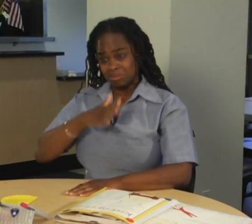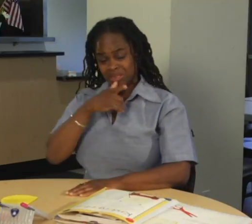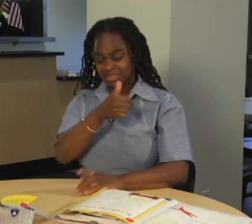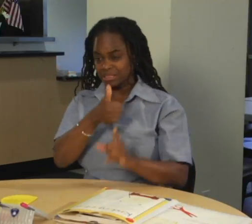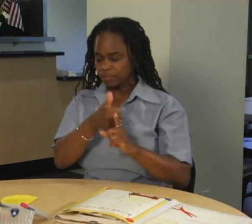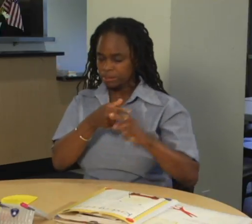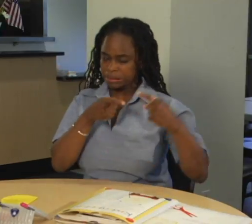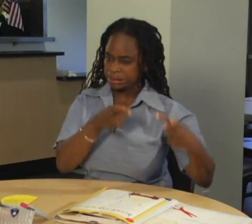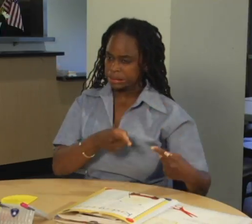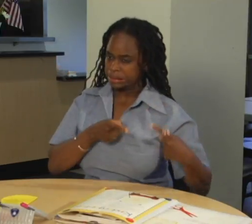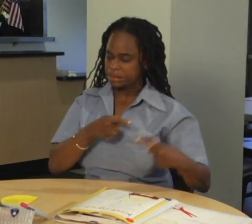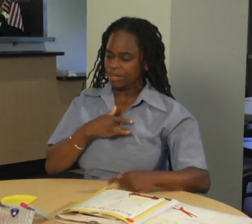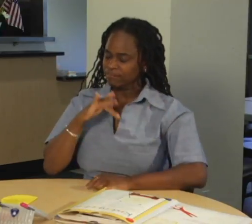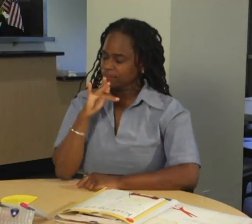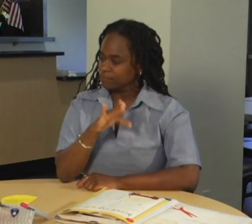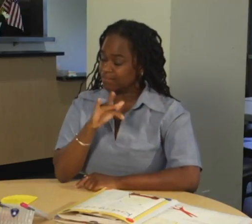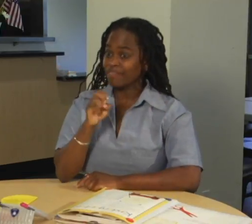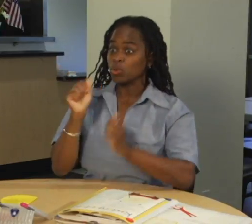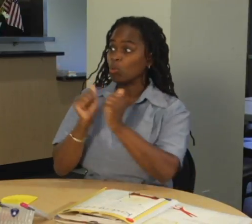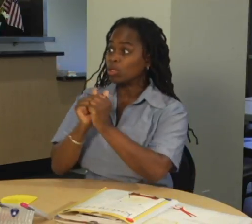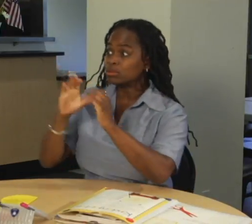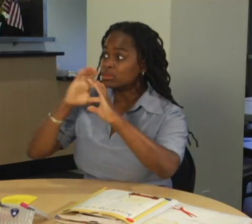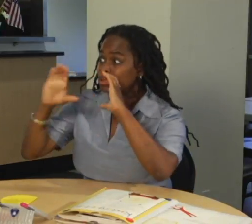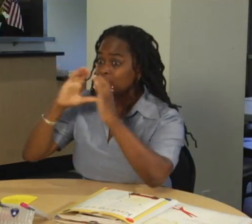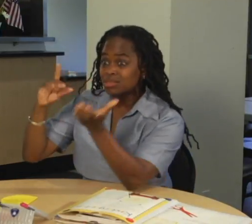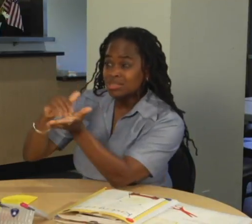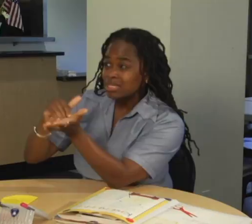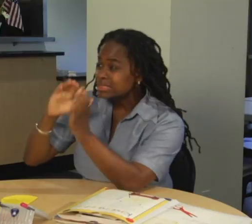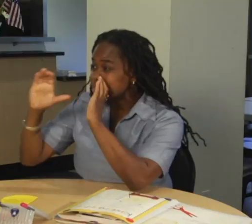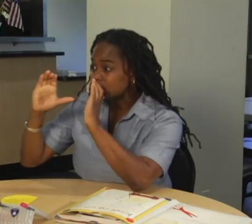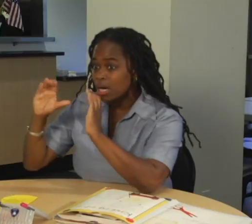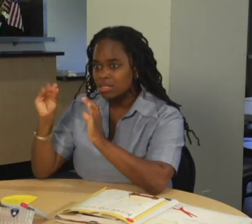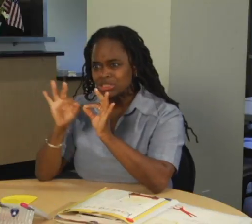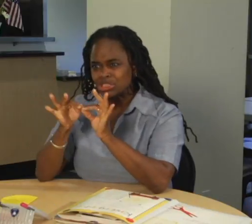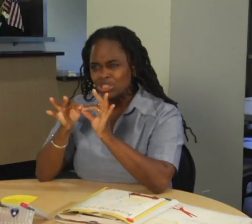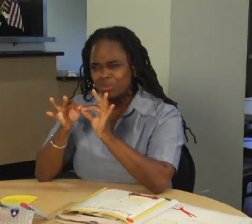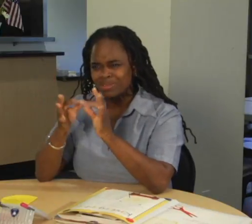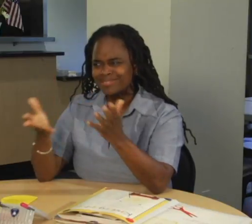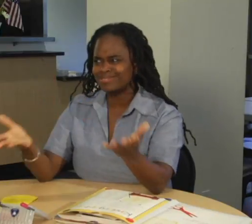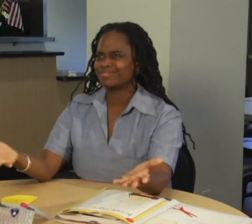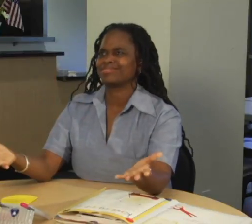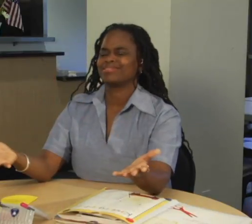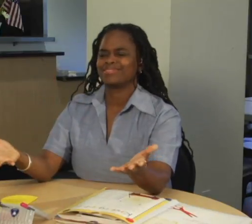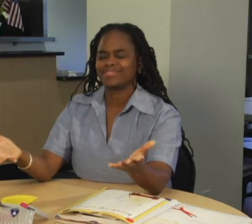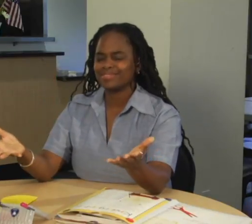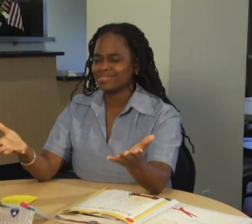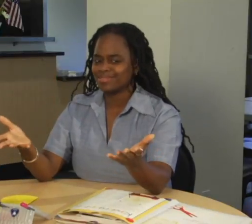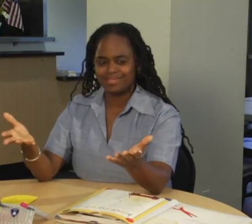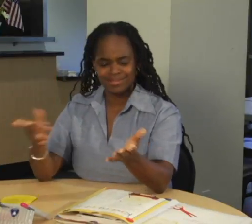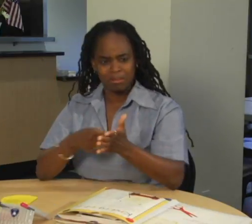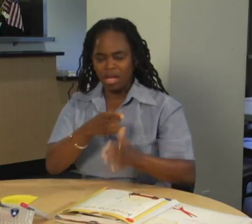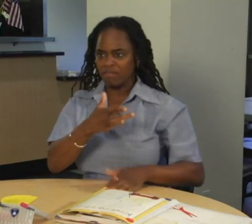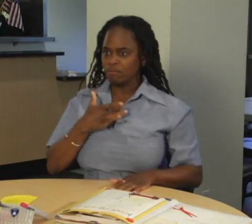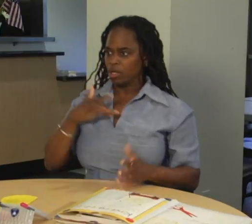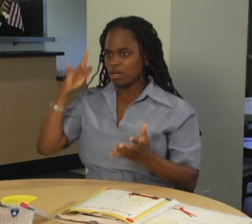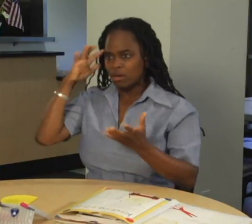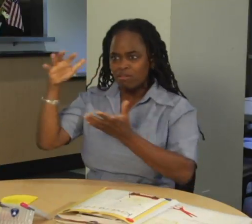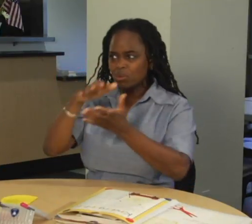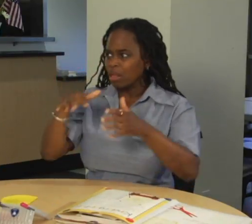my mom has such a struggle just talking with her doctors, even with a good interpreter. I think sometimes she feels kind of